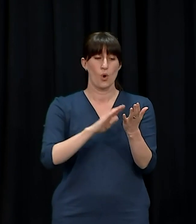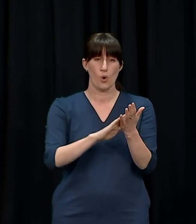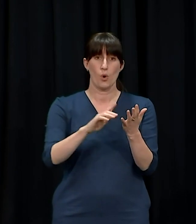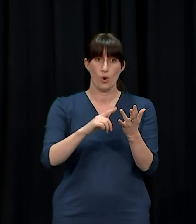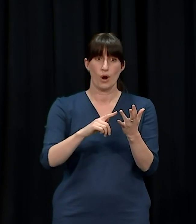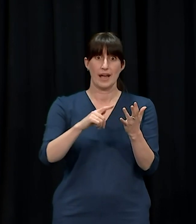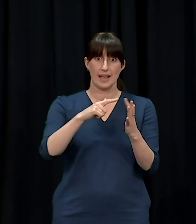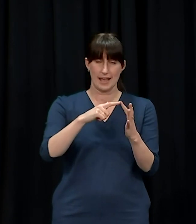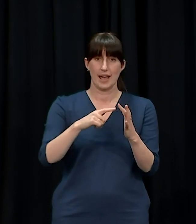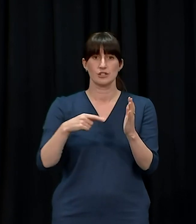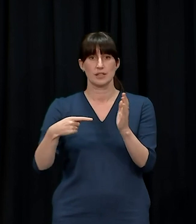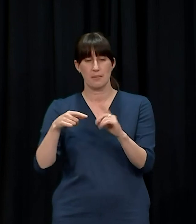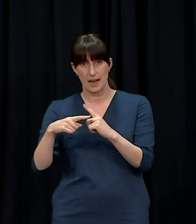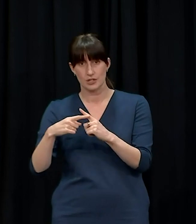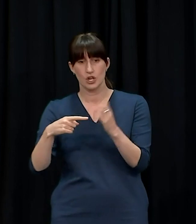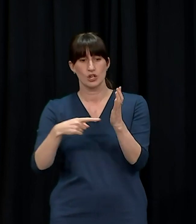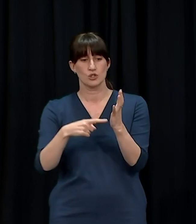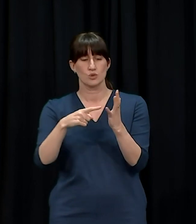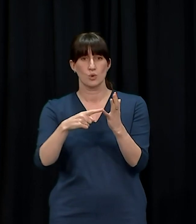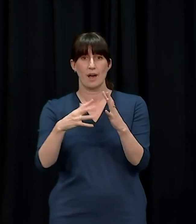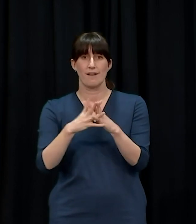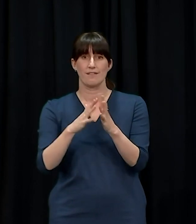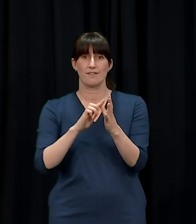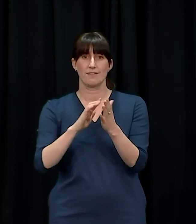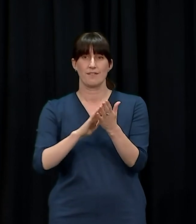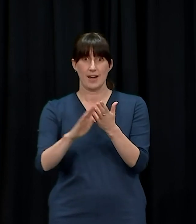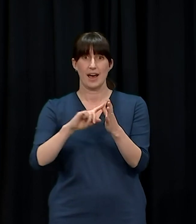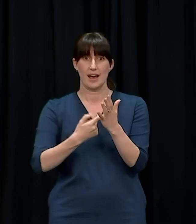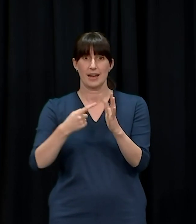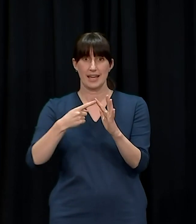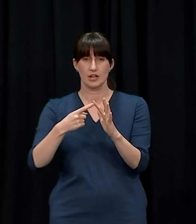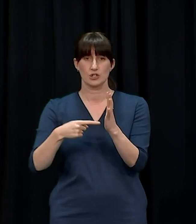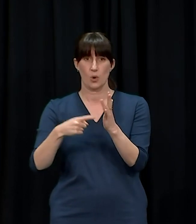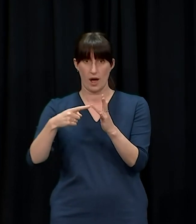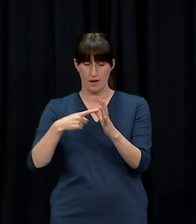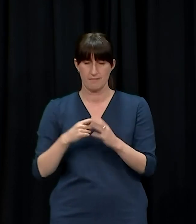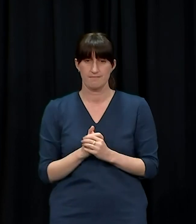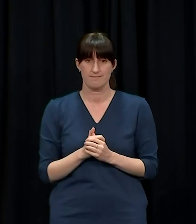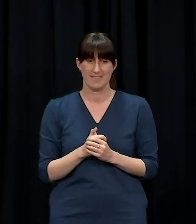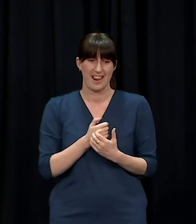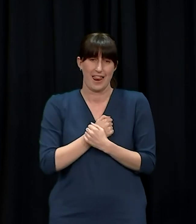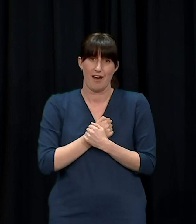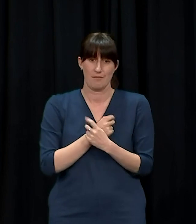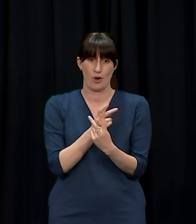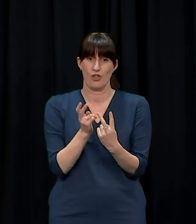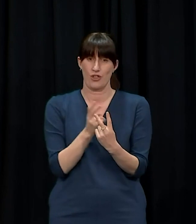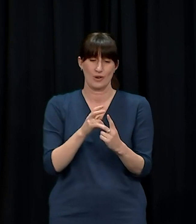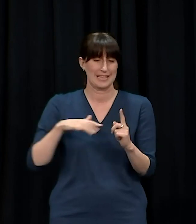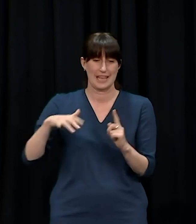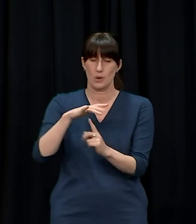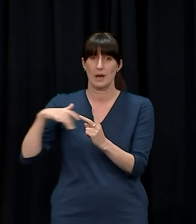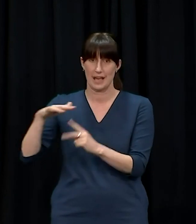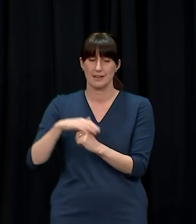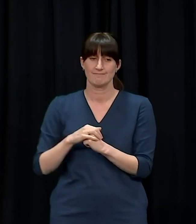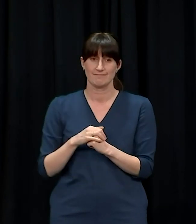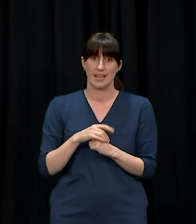that they will be mourning his loss as well. He really felt something deep in his soul that he was doing good work post-politics